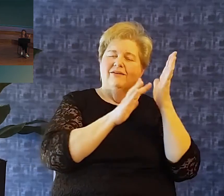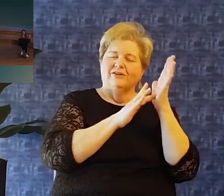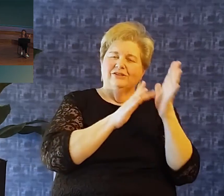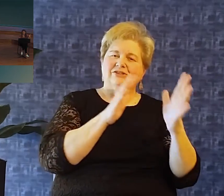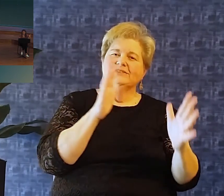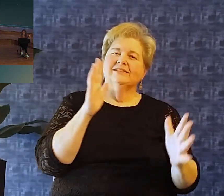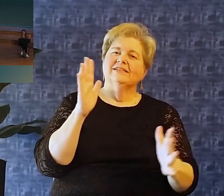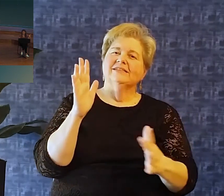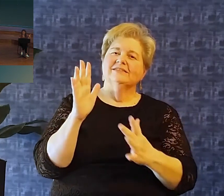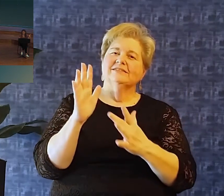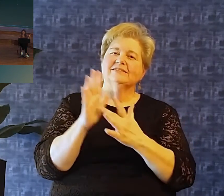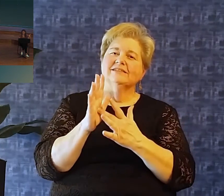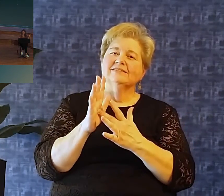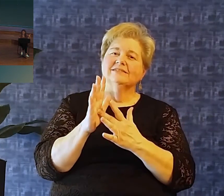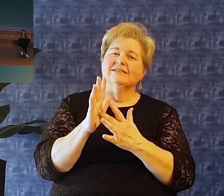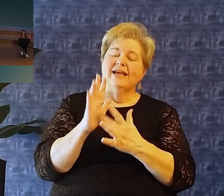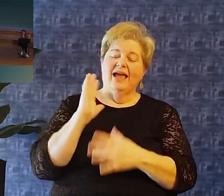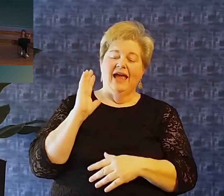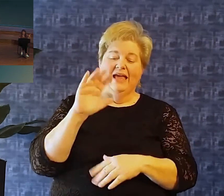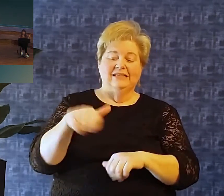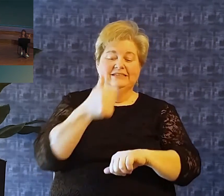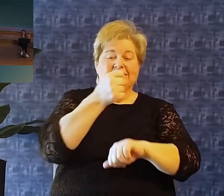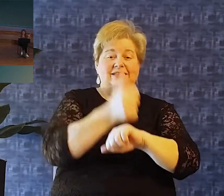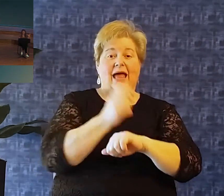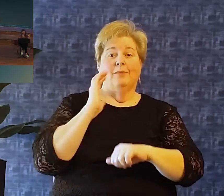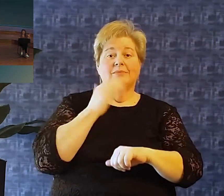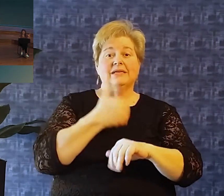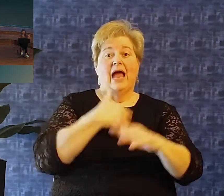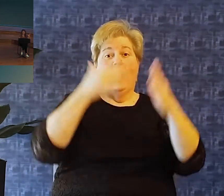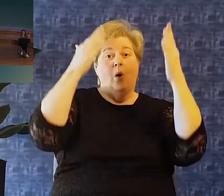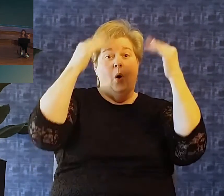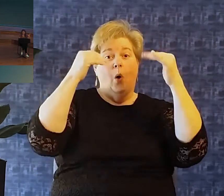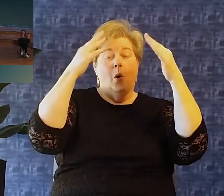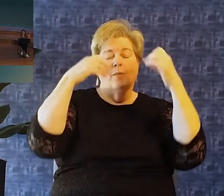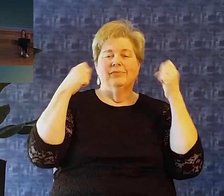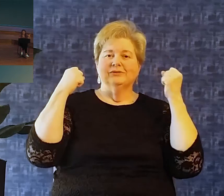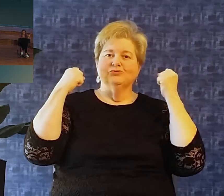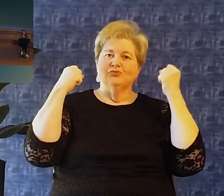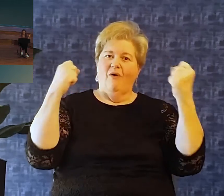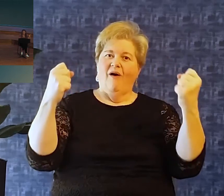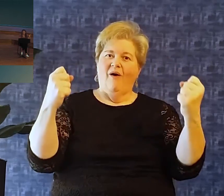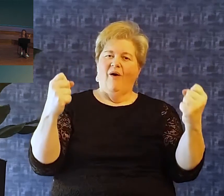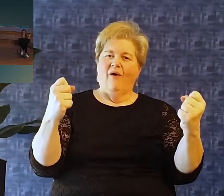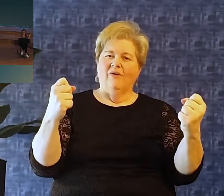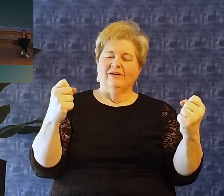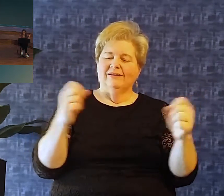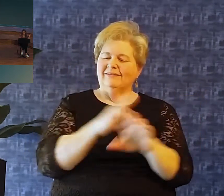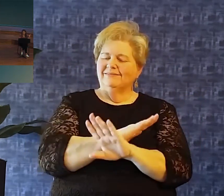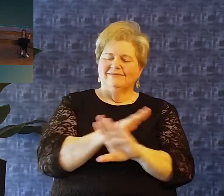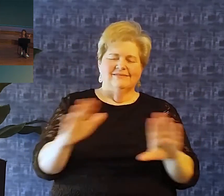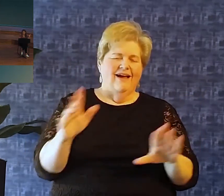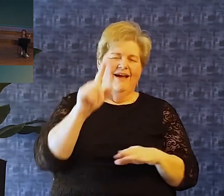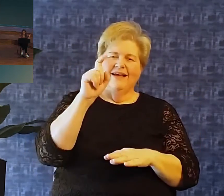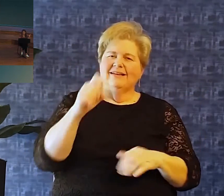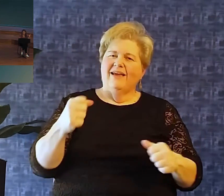waters There our hope is secure, do not